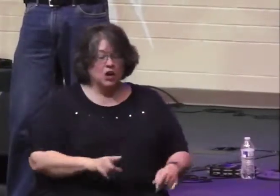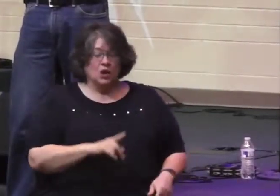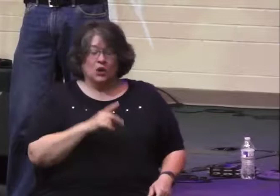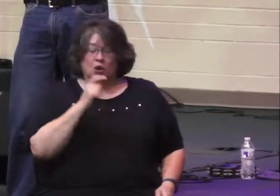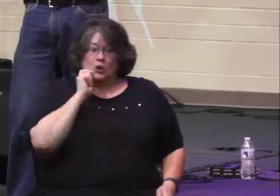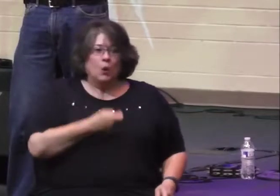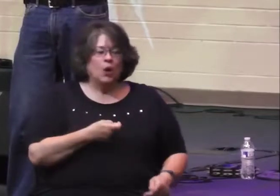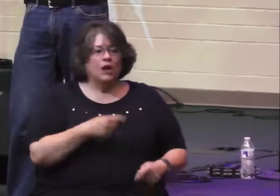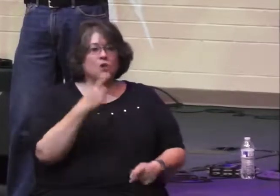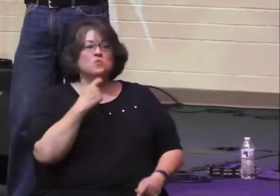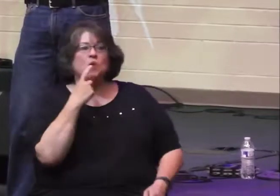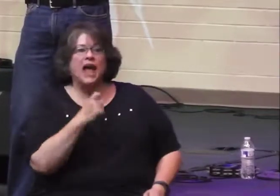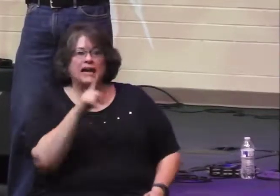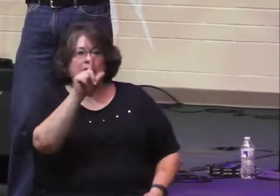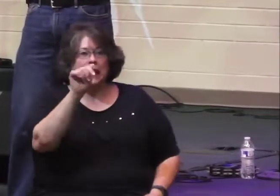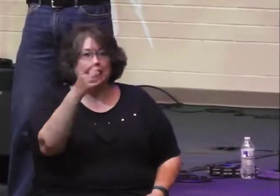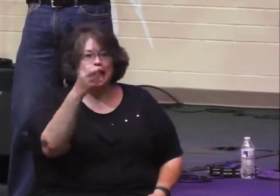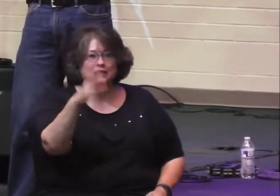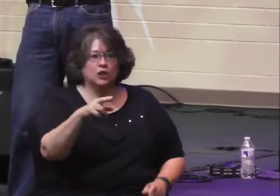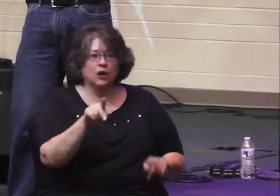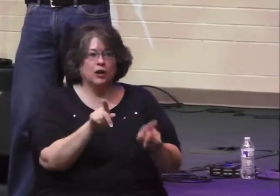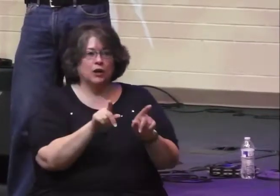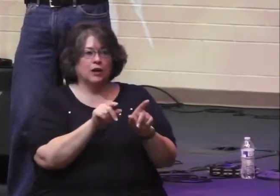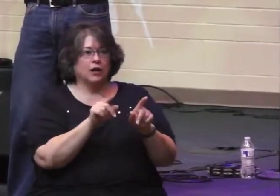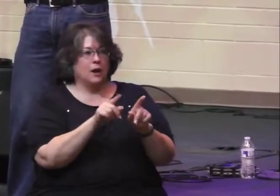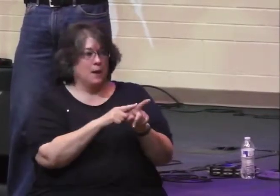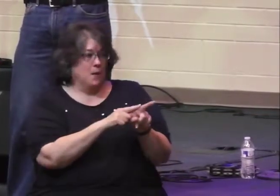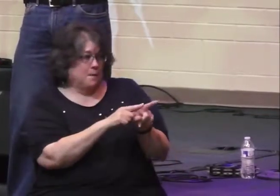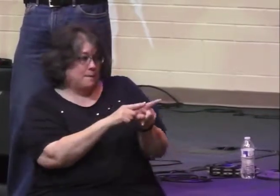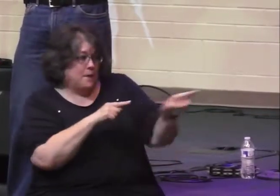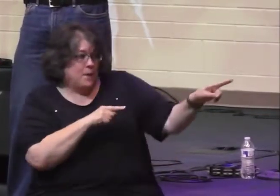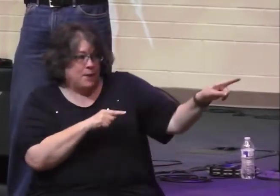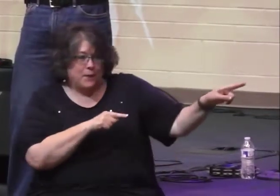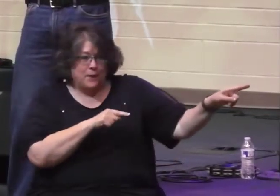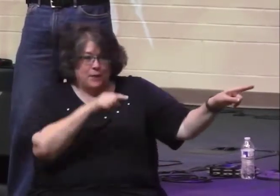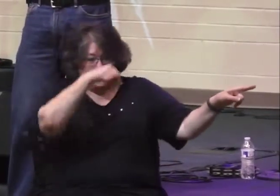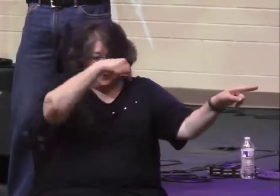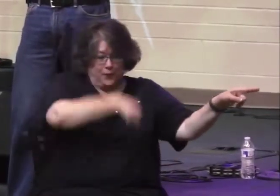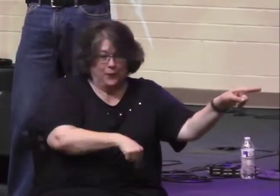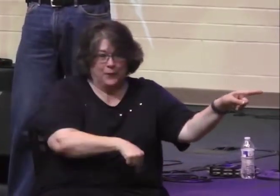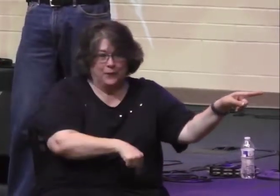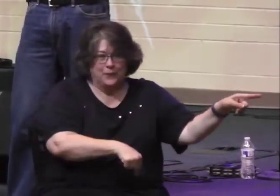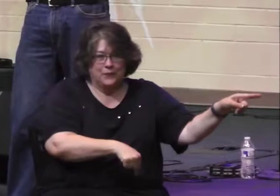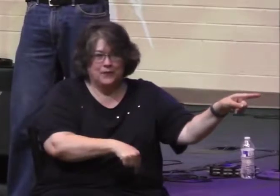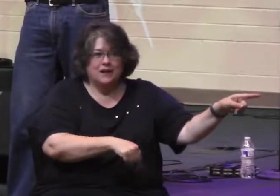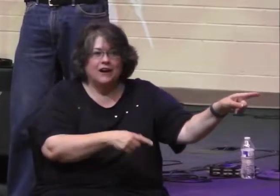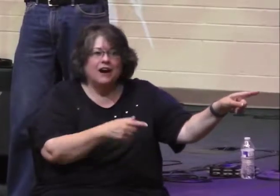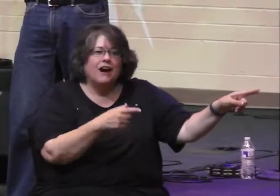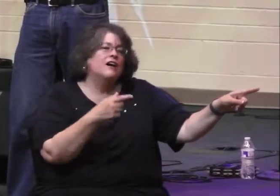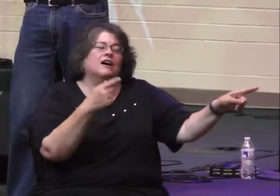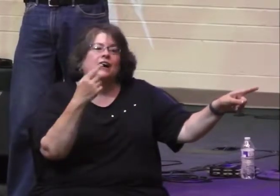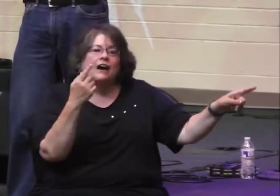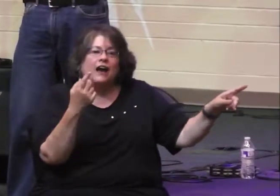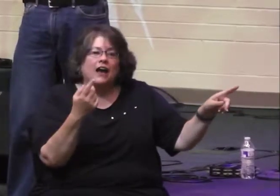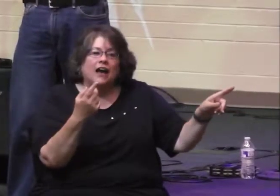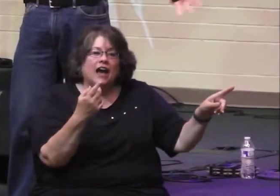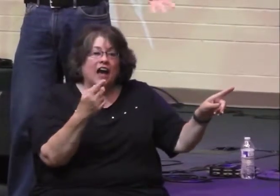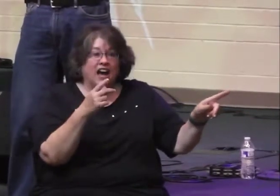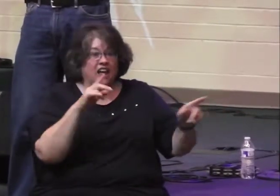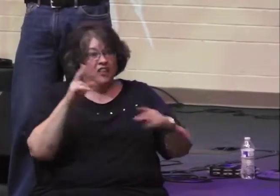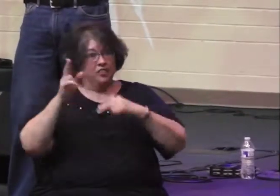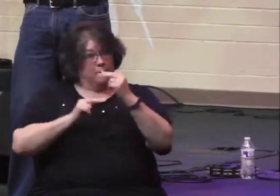are expensive though. But they shoot out these red laser beams, vertical and horizontal, and they're plumbed. It's self-leveling.